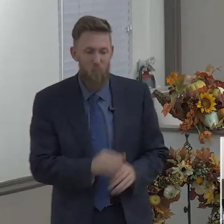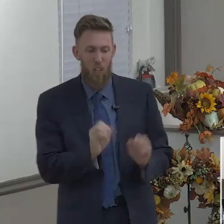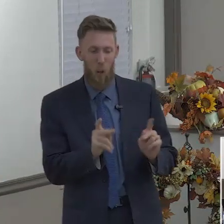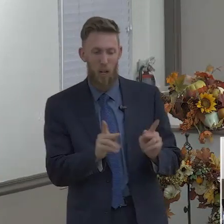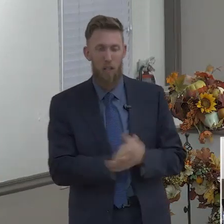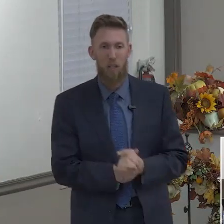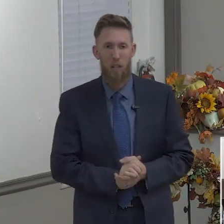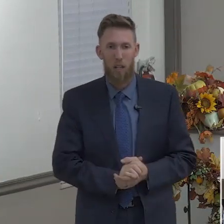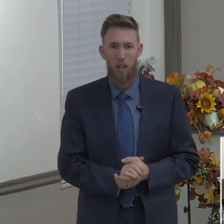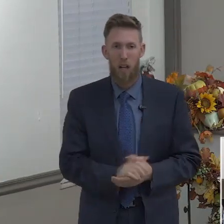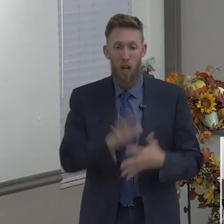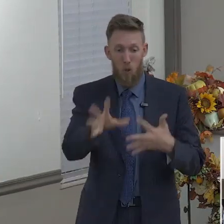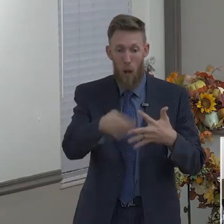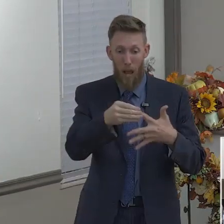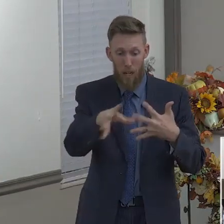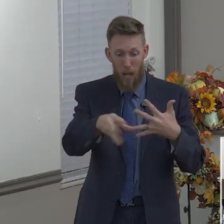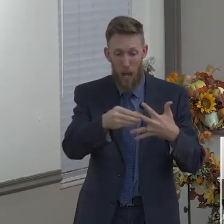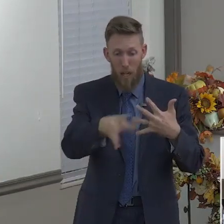temperance. Patience.